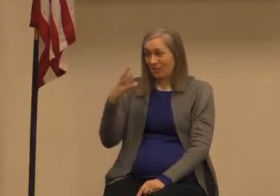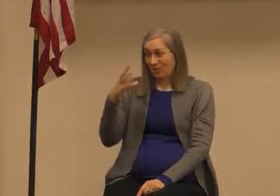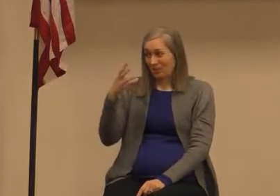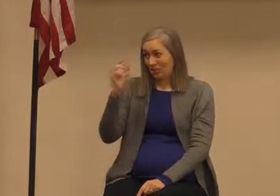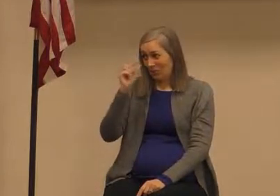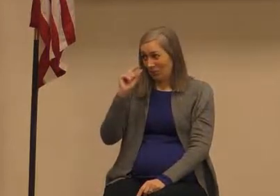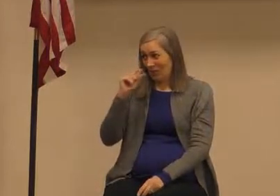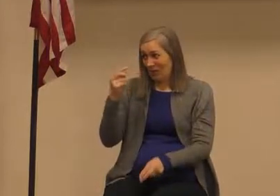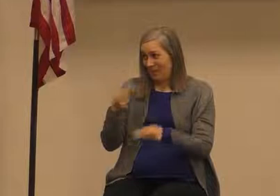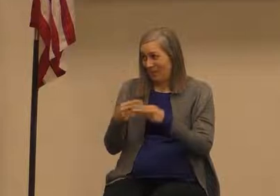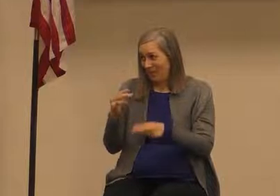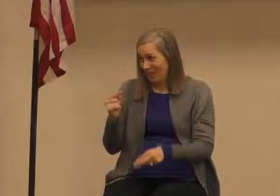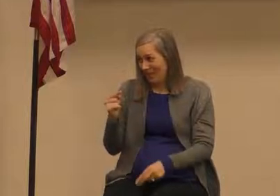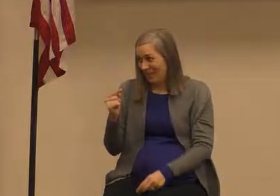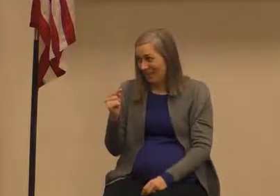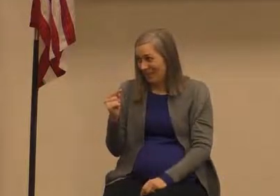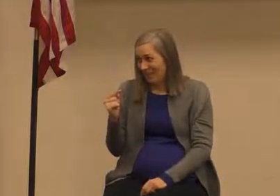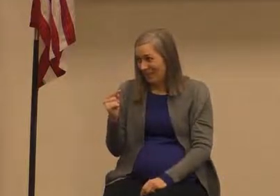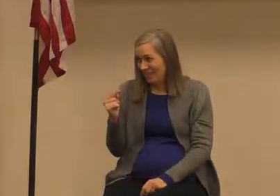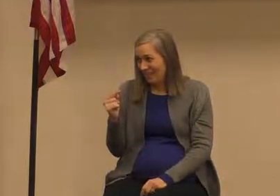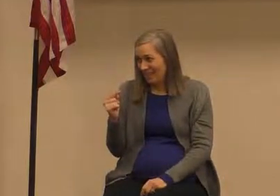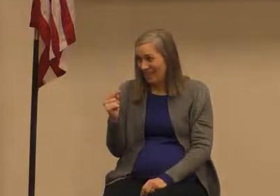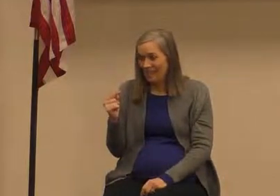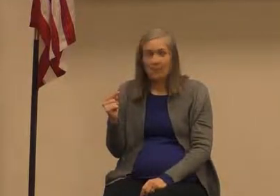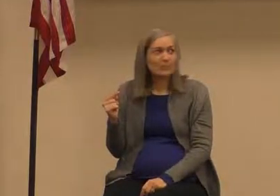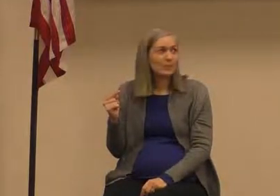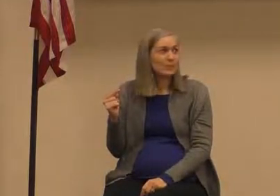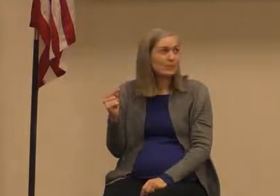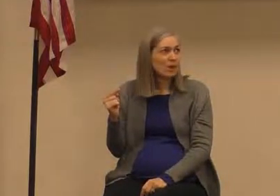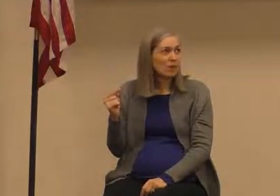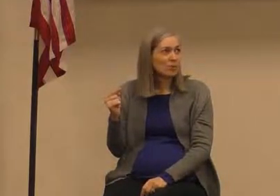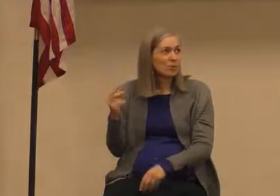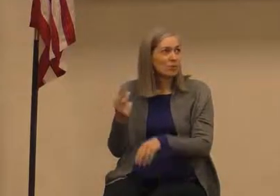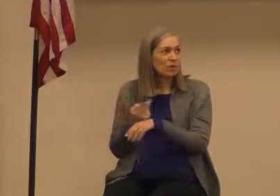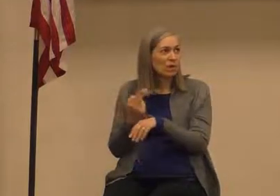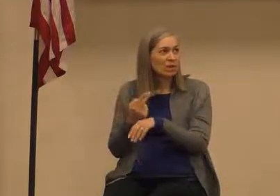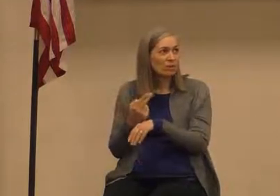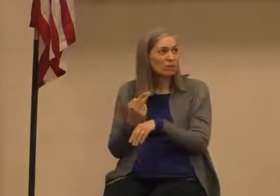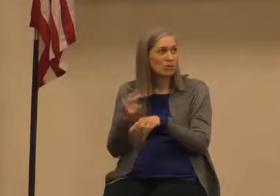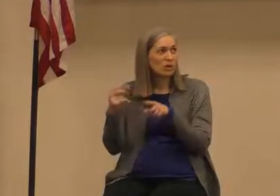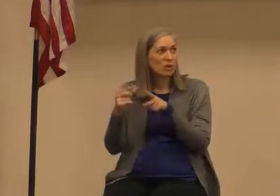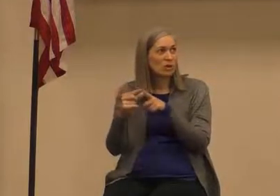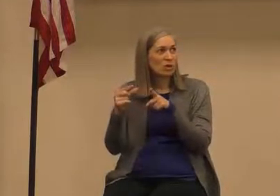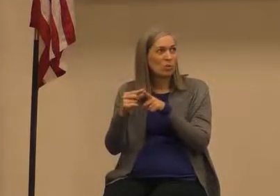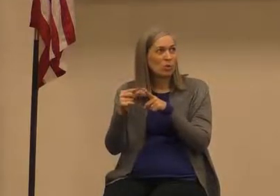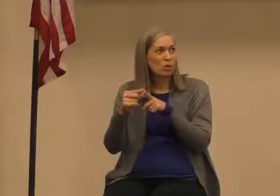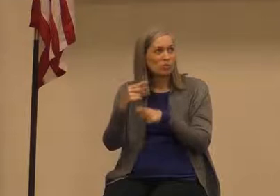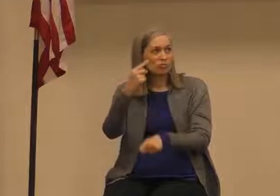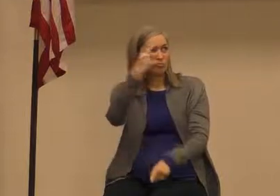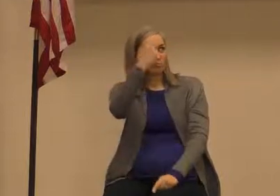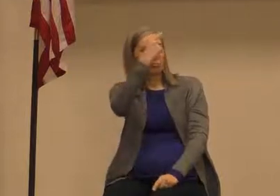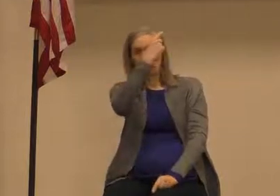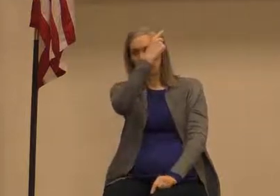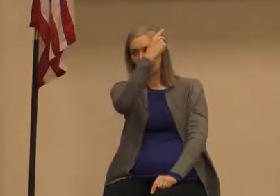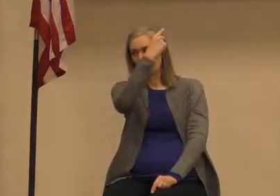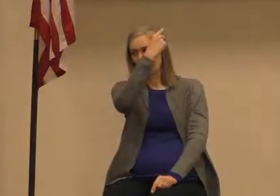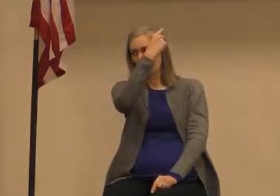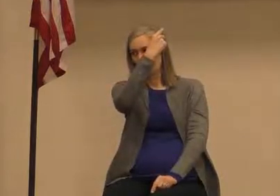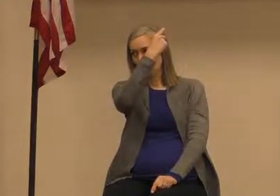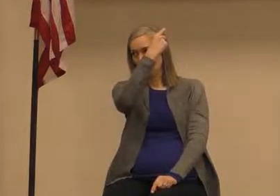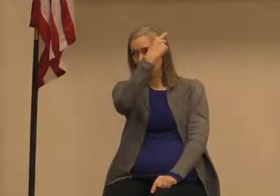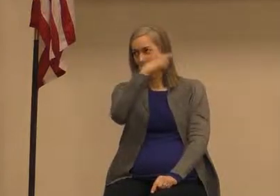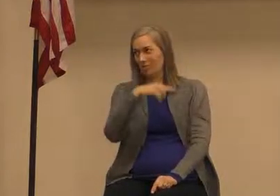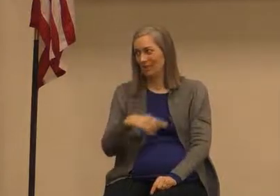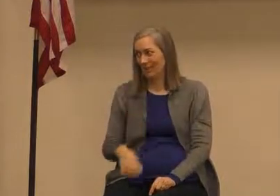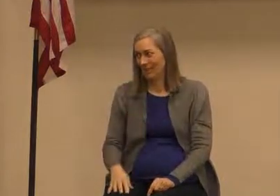sorry the Greeks they use the word kurios okay and they refer to this four letter word of the Hebrews as the tetragrammaton